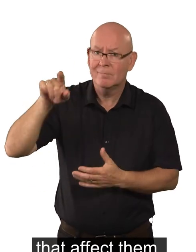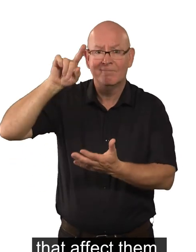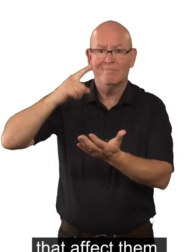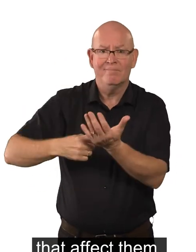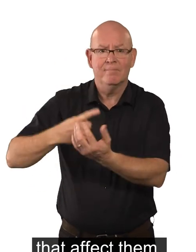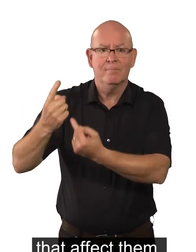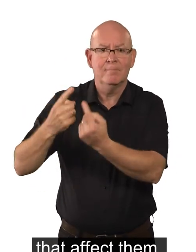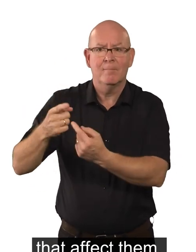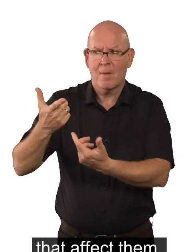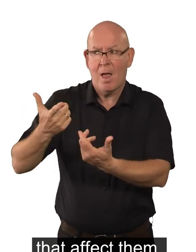such as where they live.